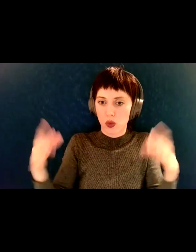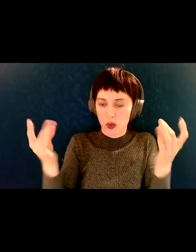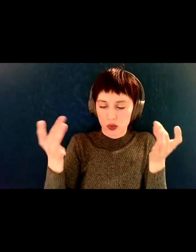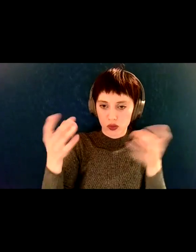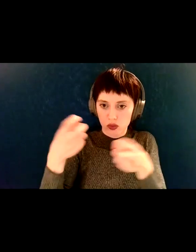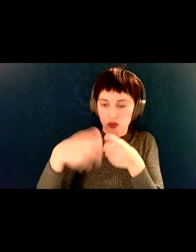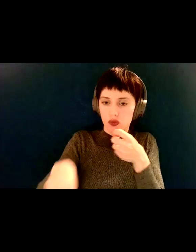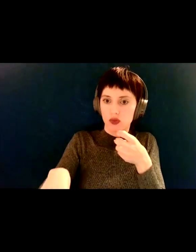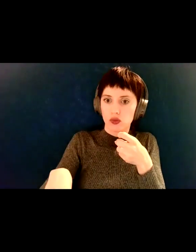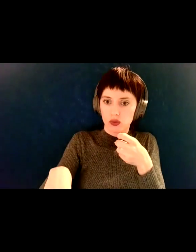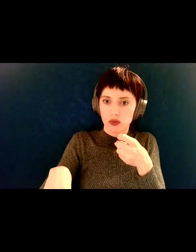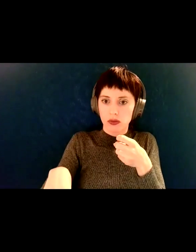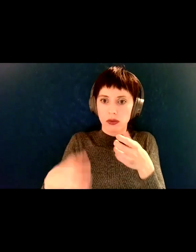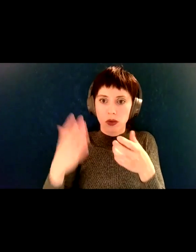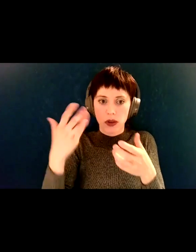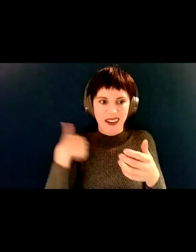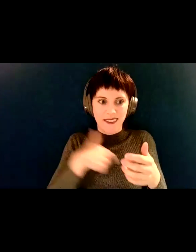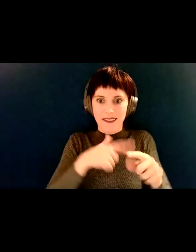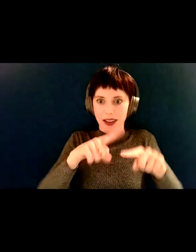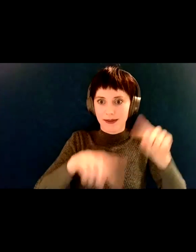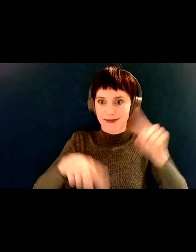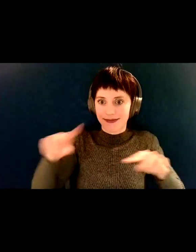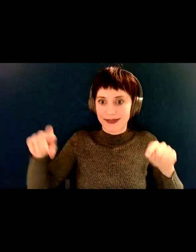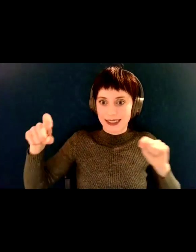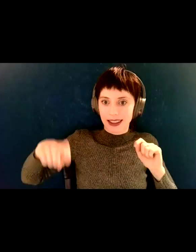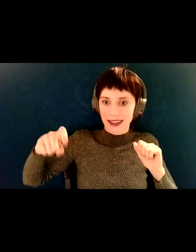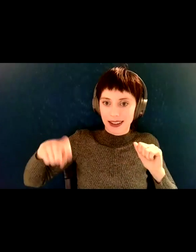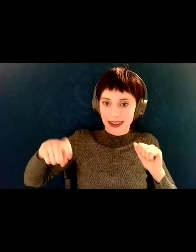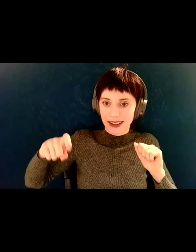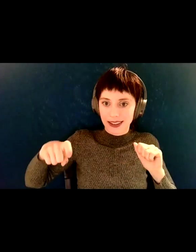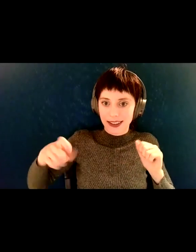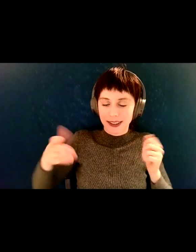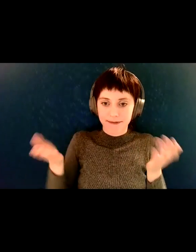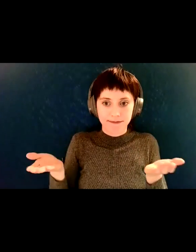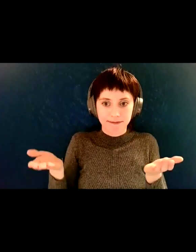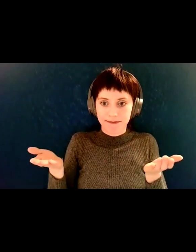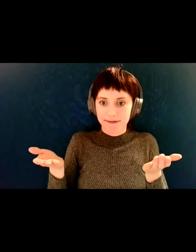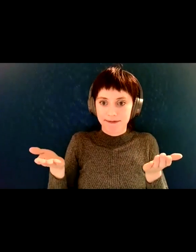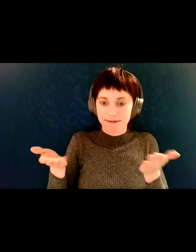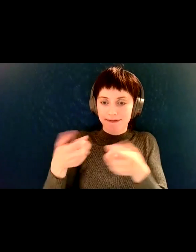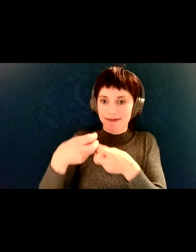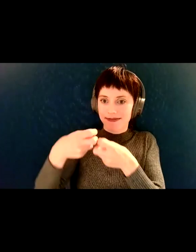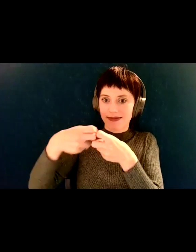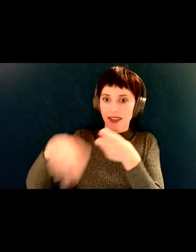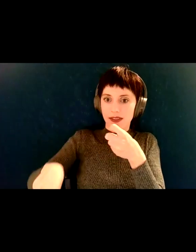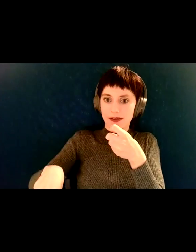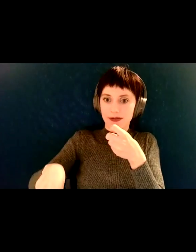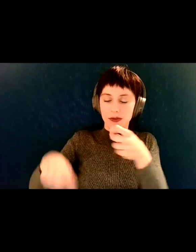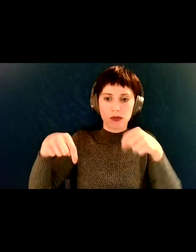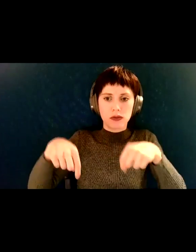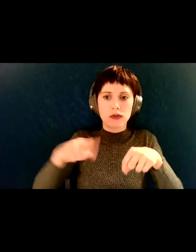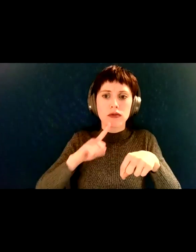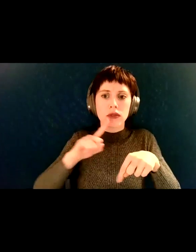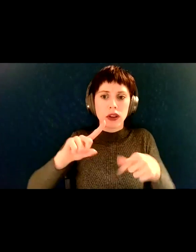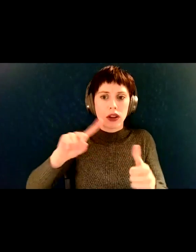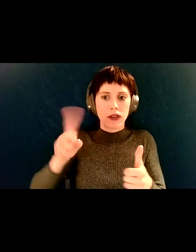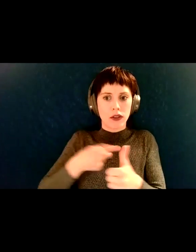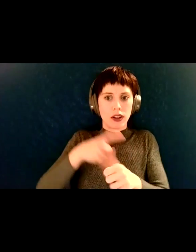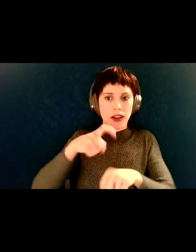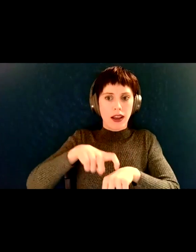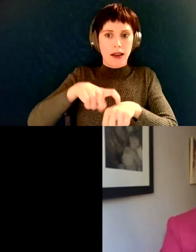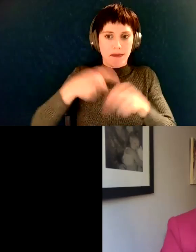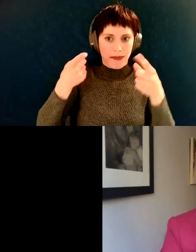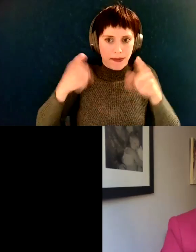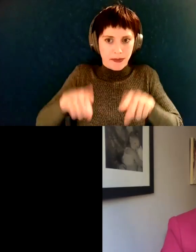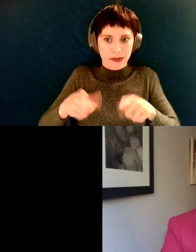needs to come together ever to do anything. Um, so this is really the first time that this is happening in Portland.